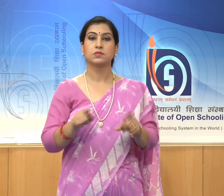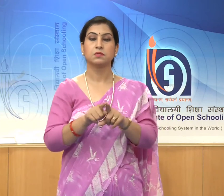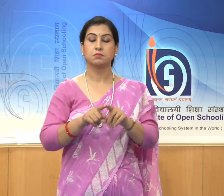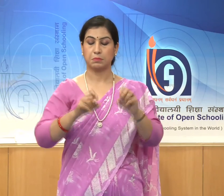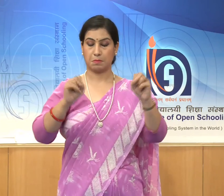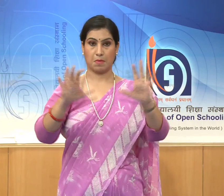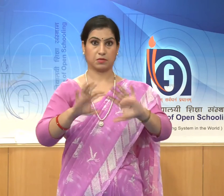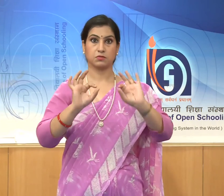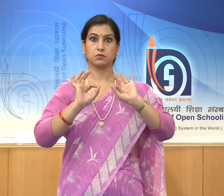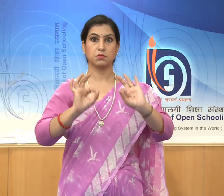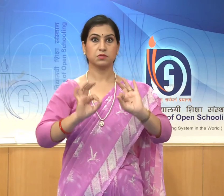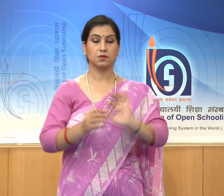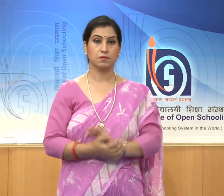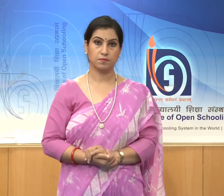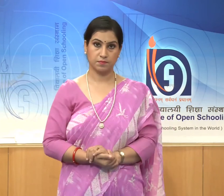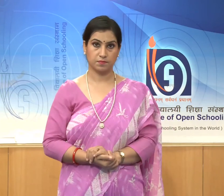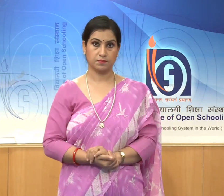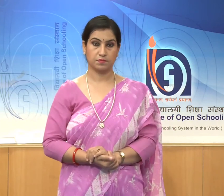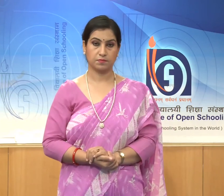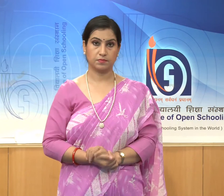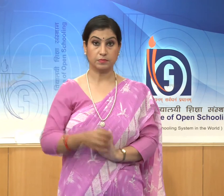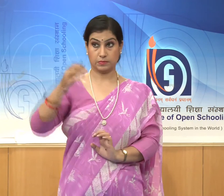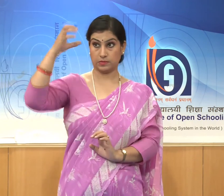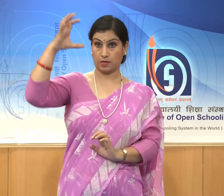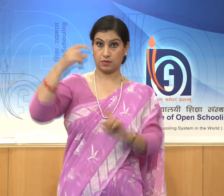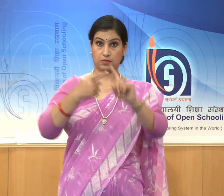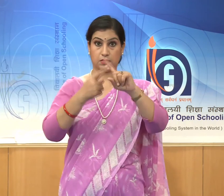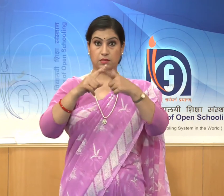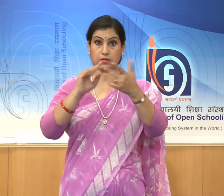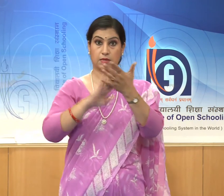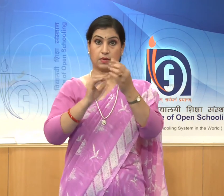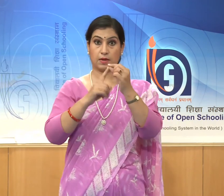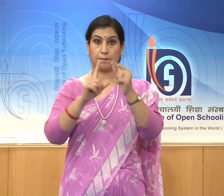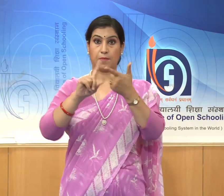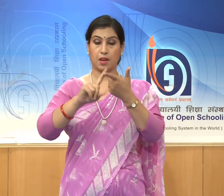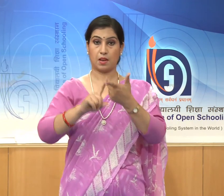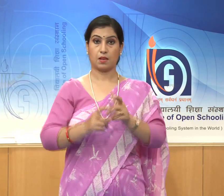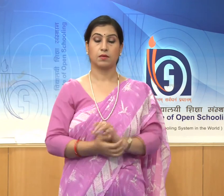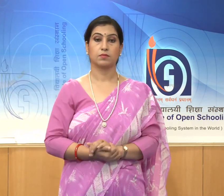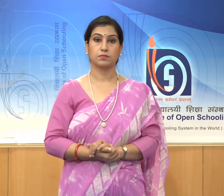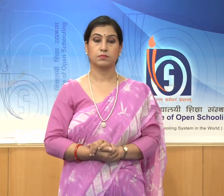sun temple in Orissa.